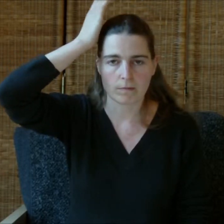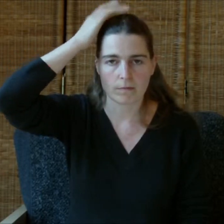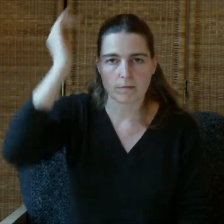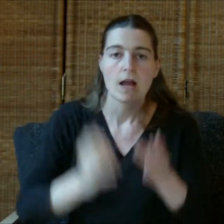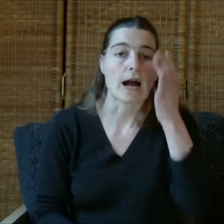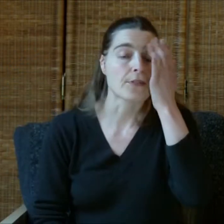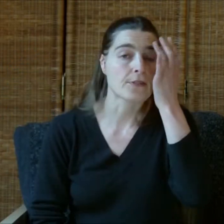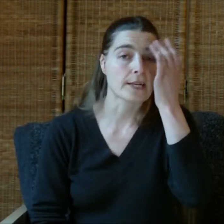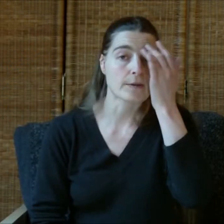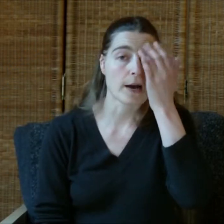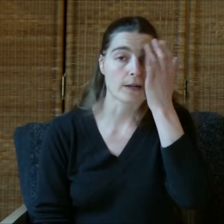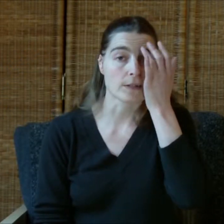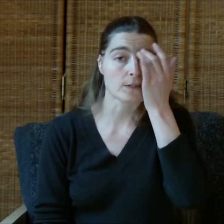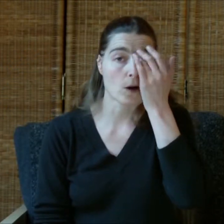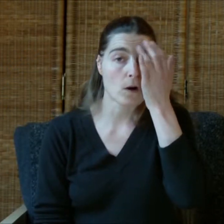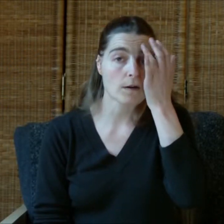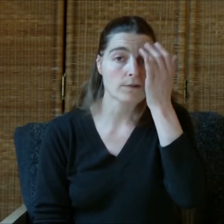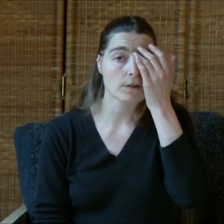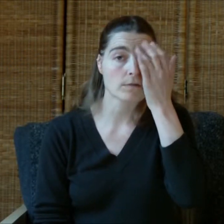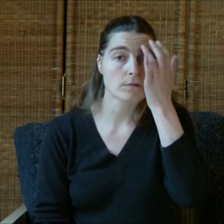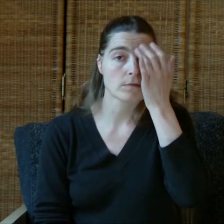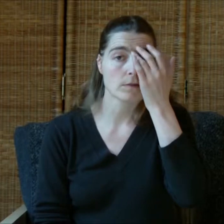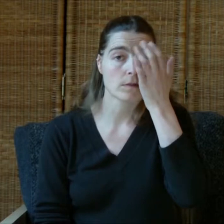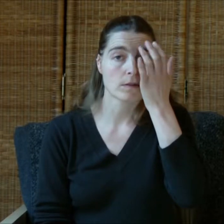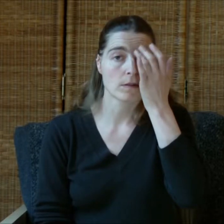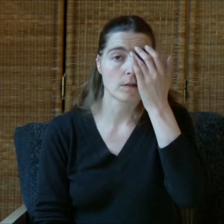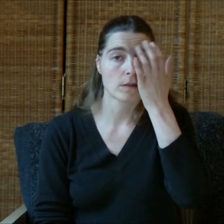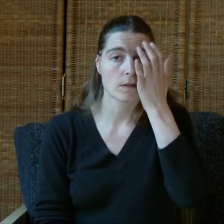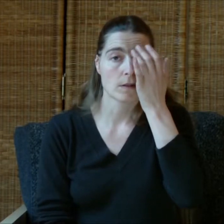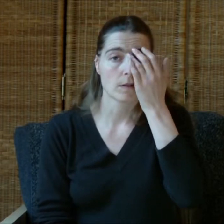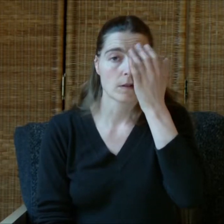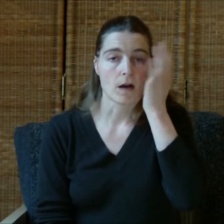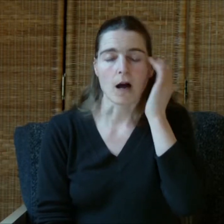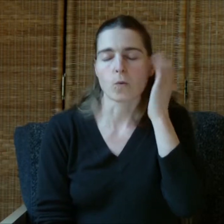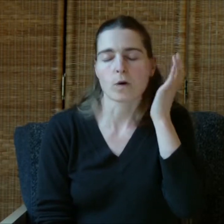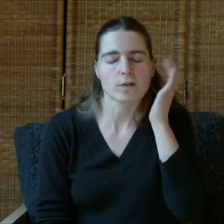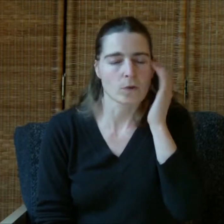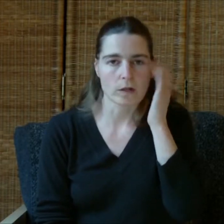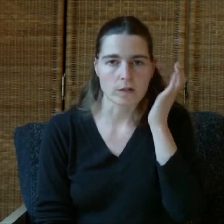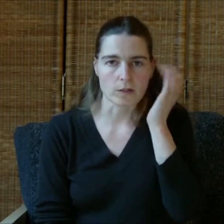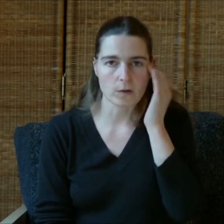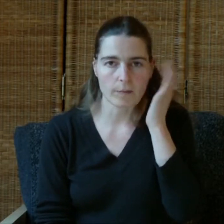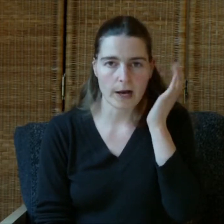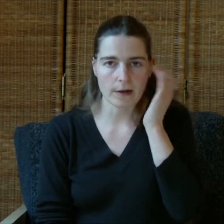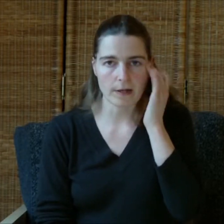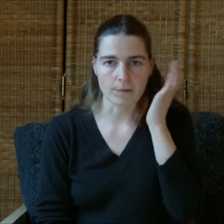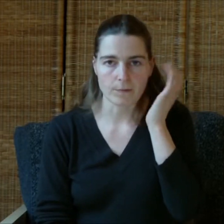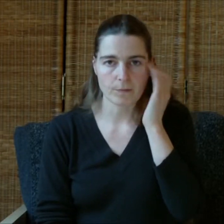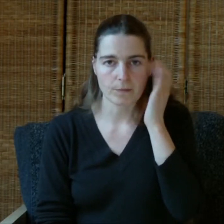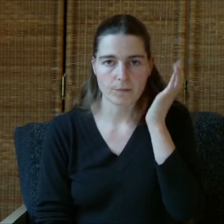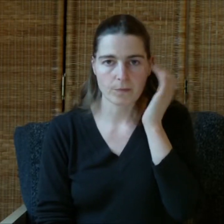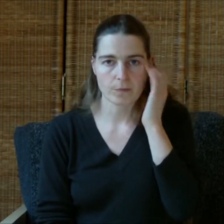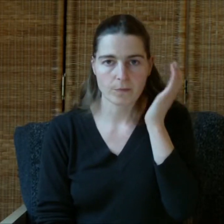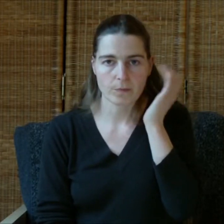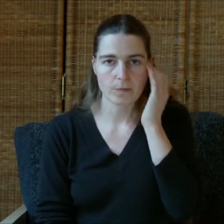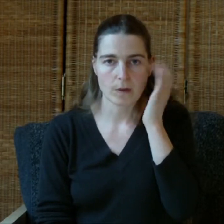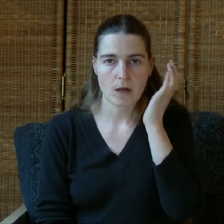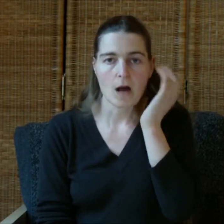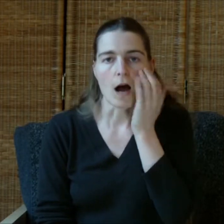I think about it so often. I wonder what to do about it. I